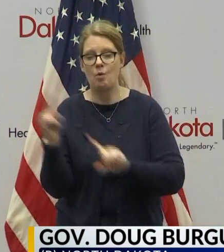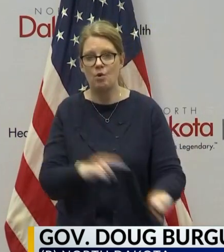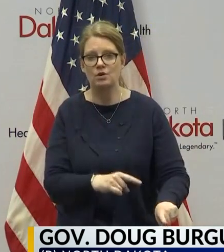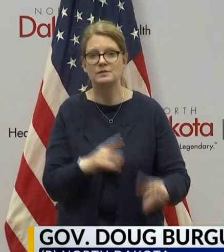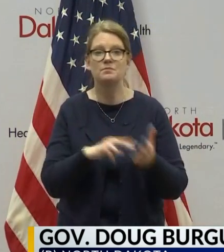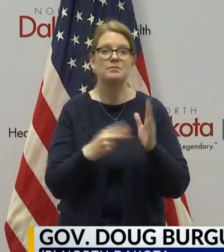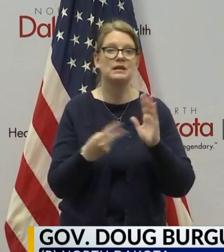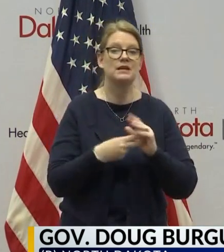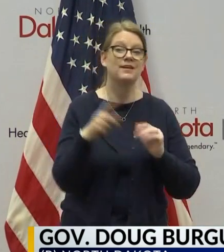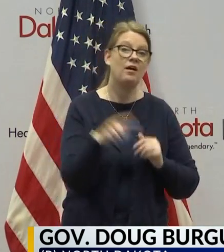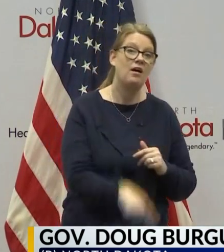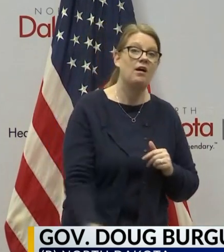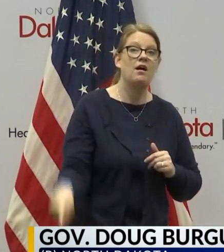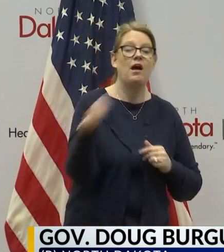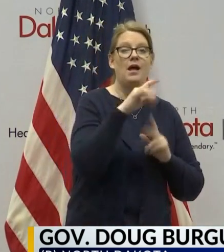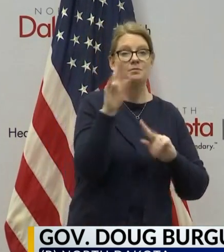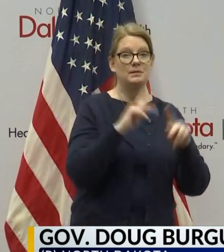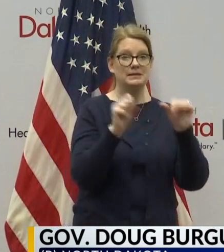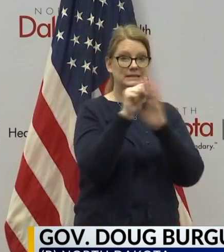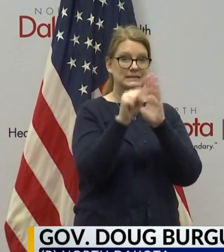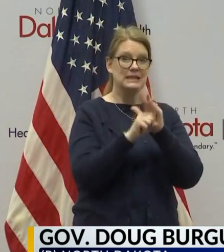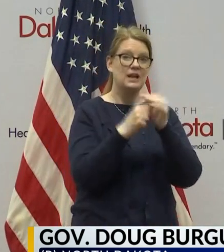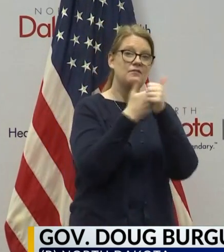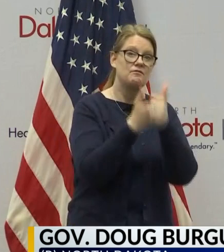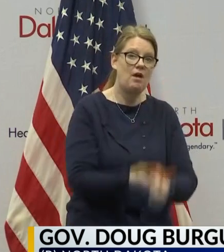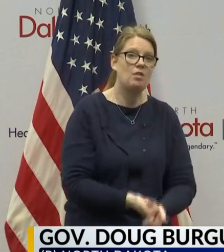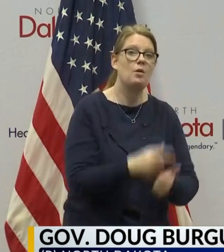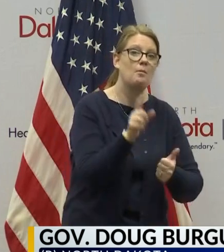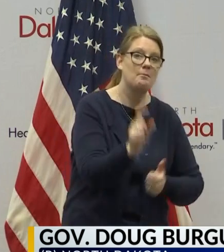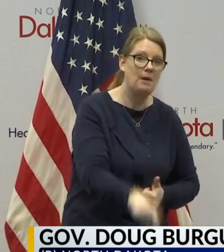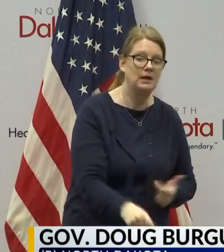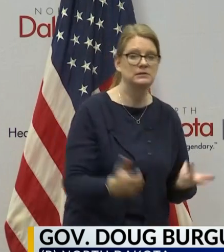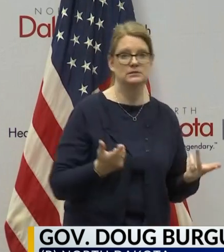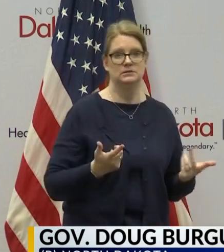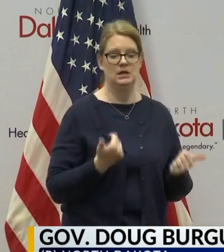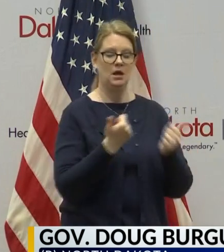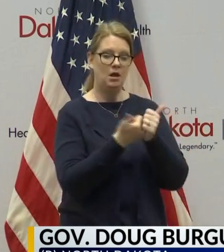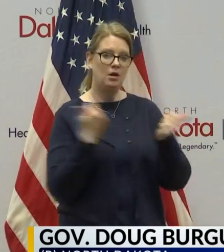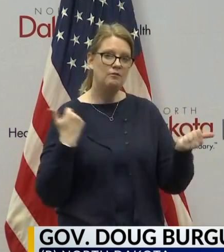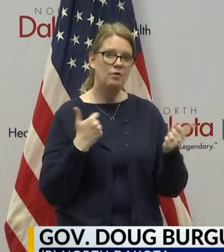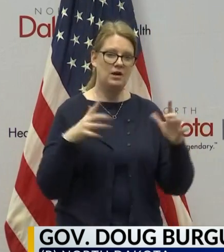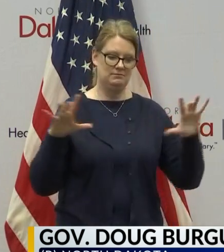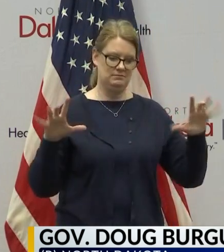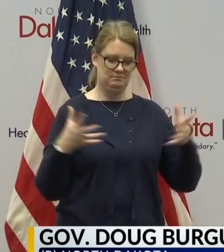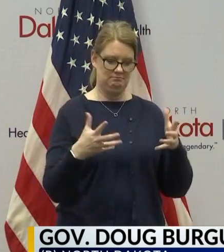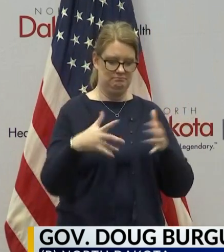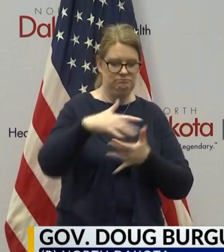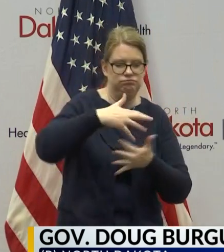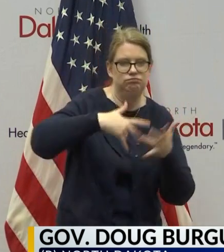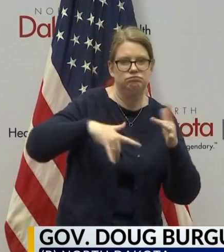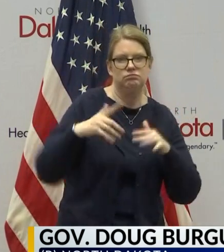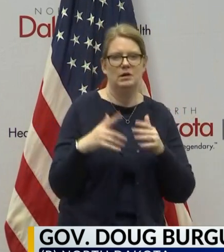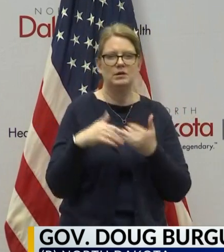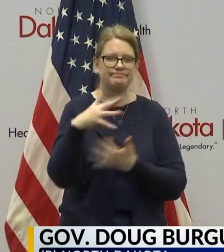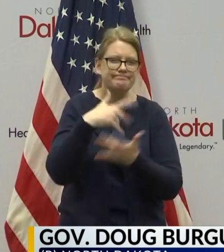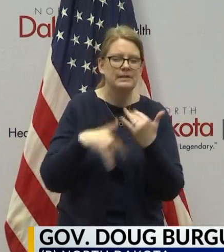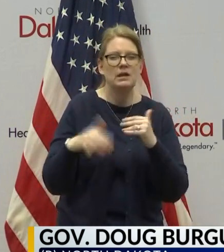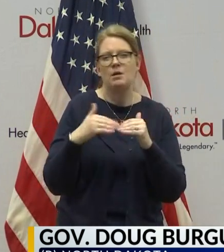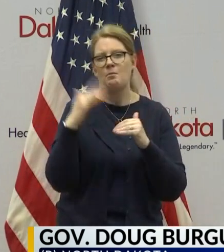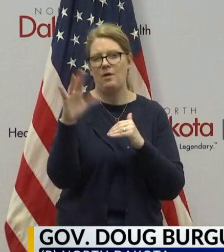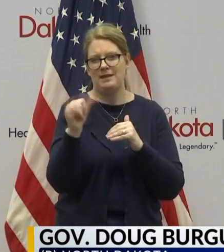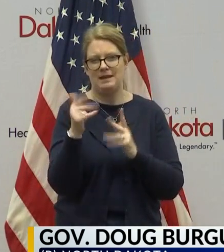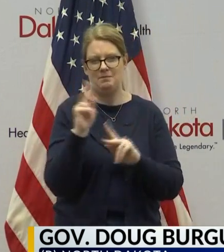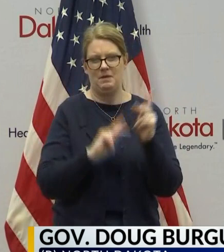recommending that everyone in the state follow those, which, again, we want you to avoid crowds and social gatherings of more than 10